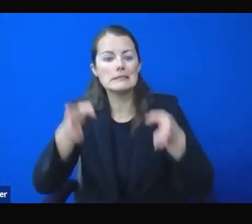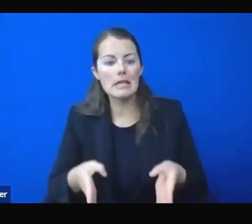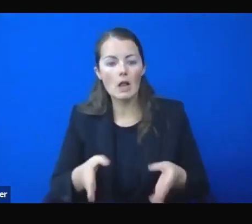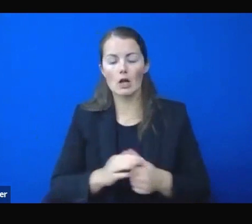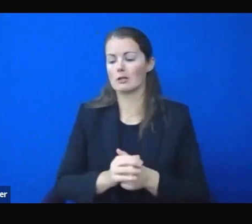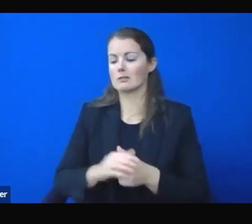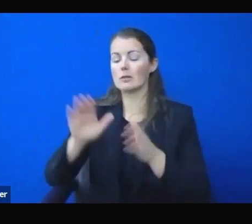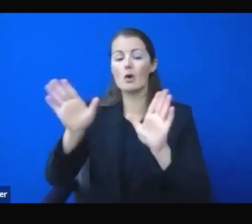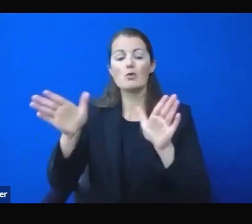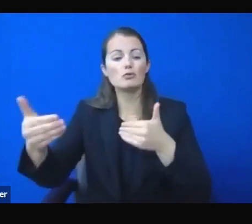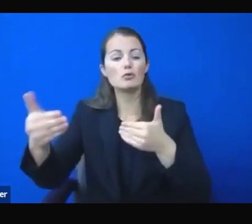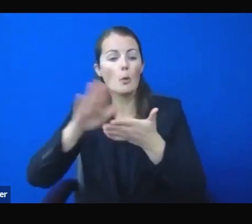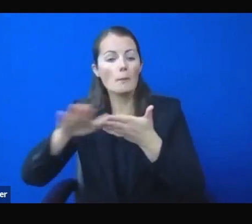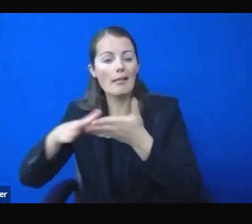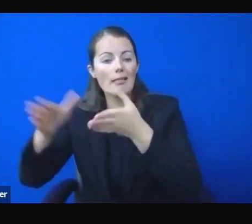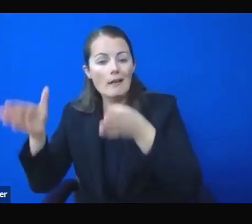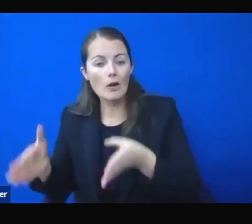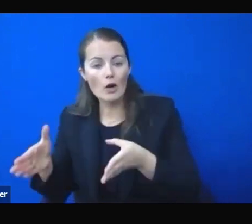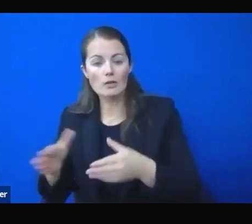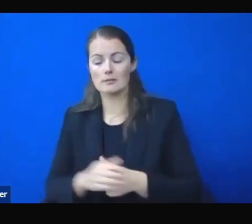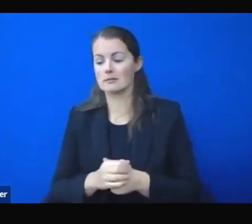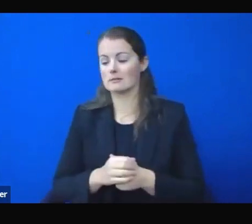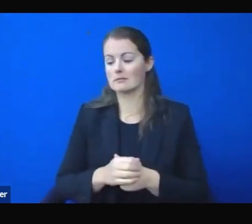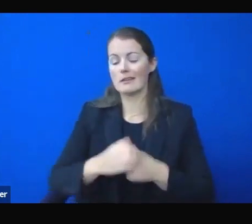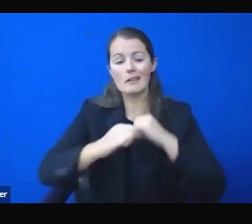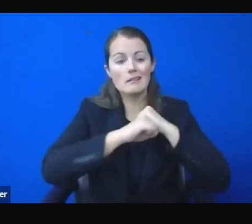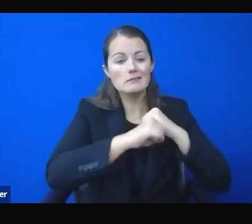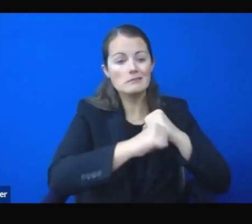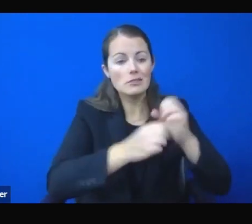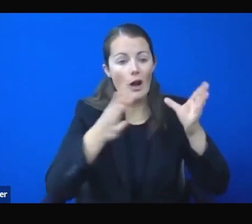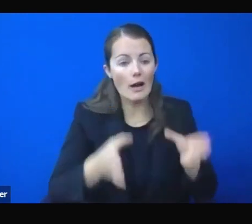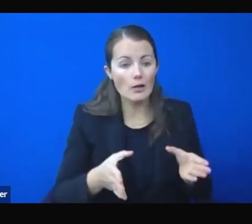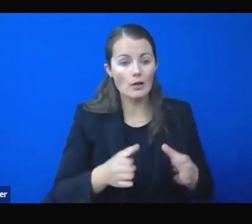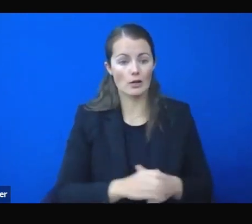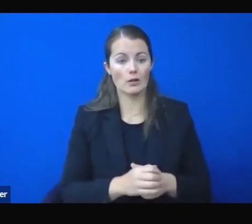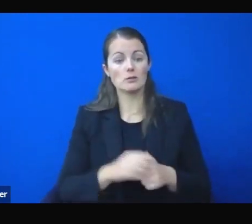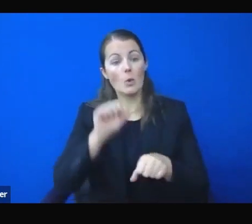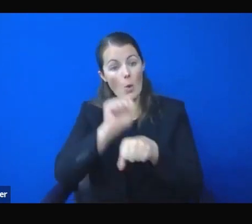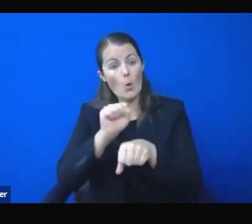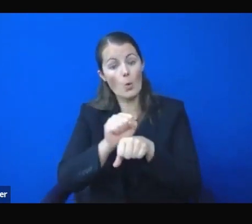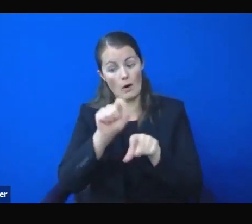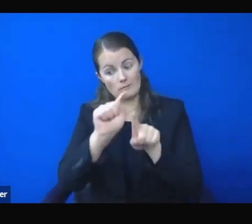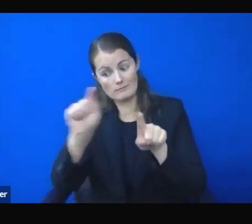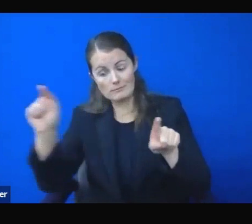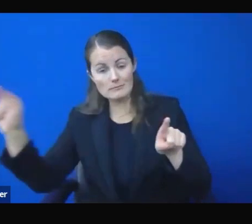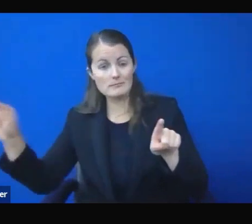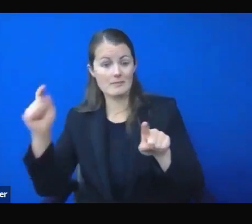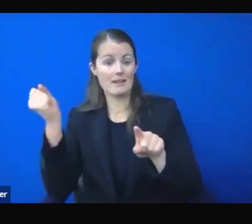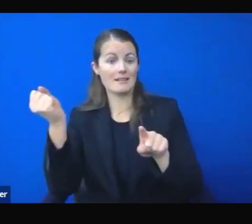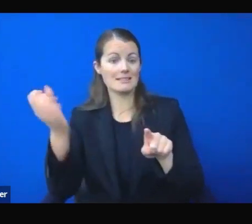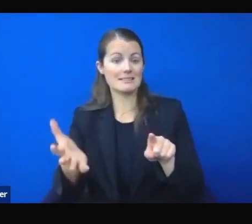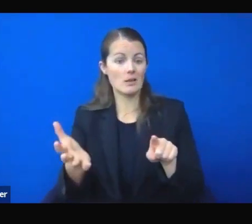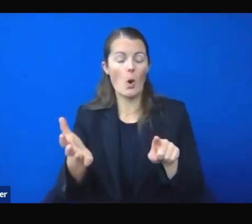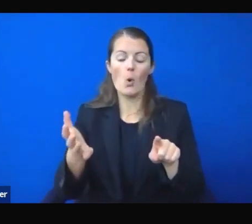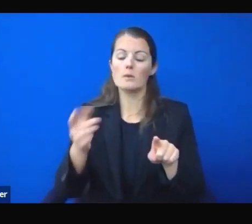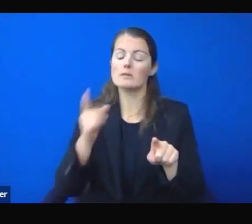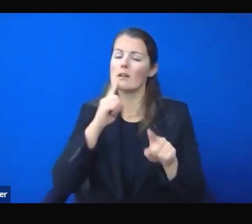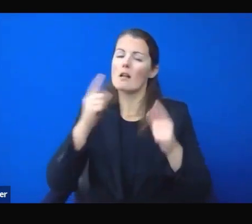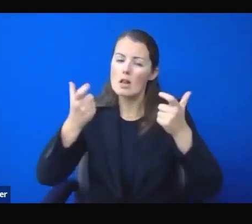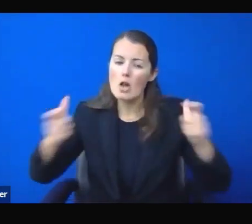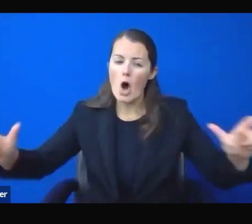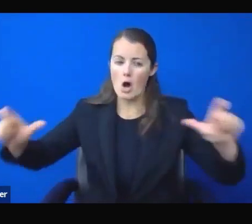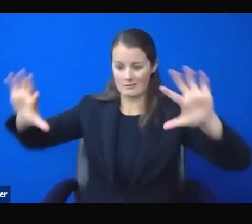and our performers. They're what makes our amazing hospitality industry, which makes up one of the largest shares of workers in our state.